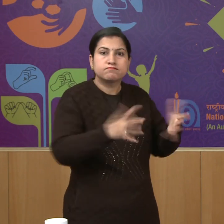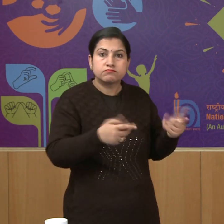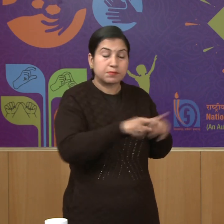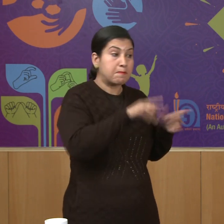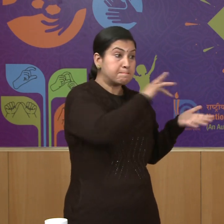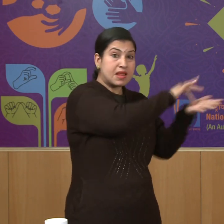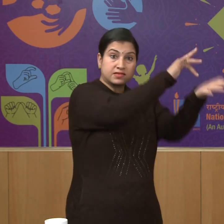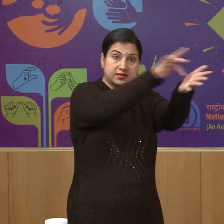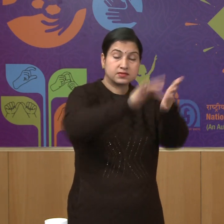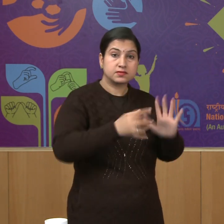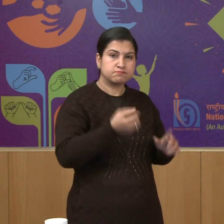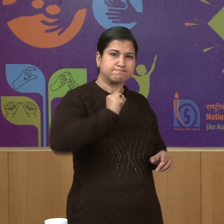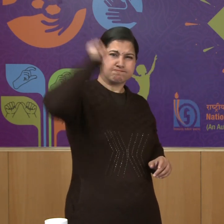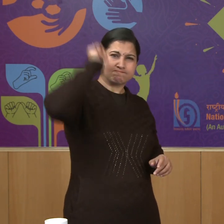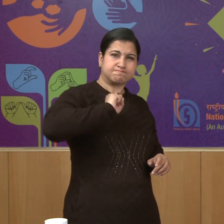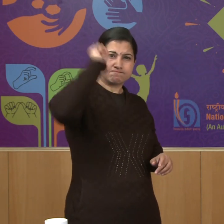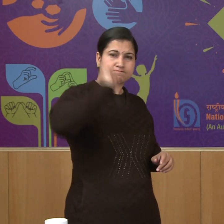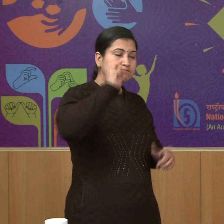where revolt took place.